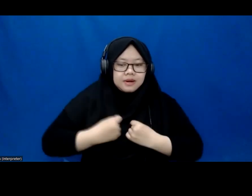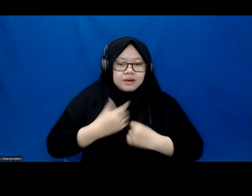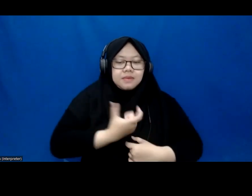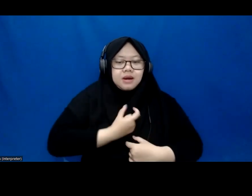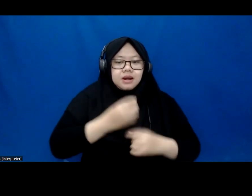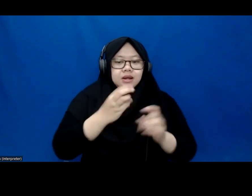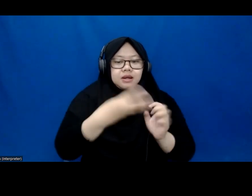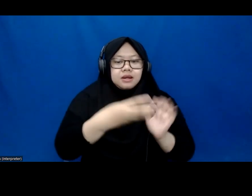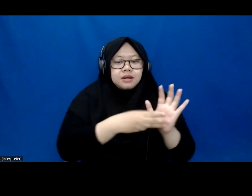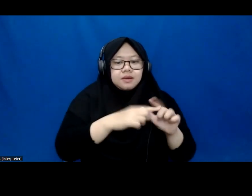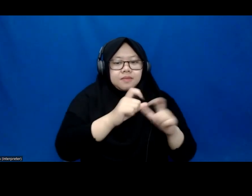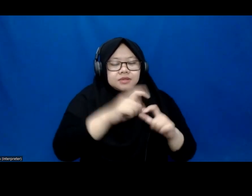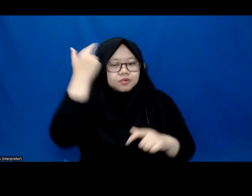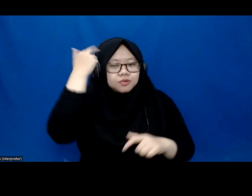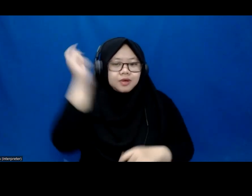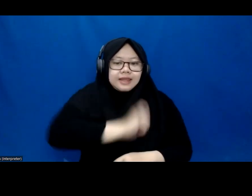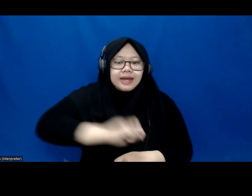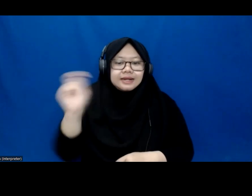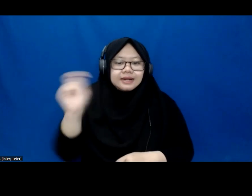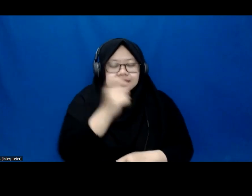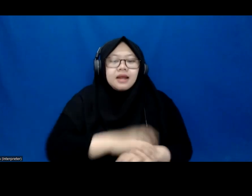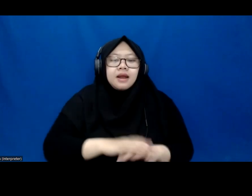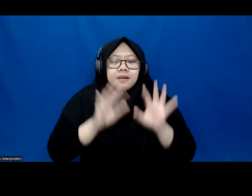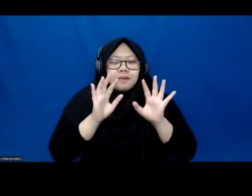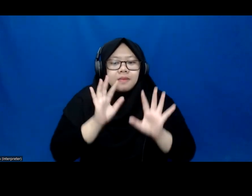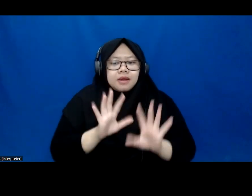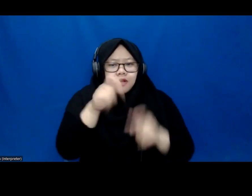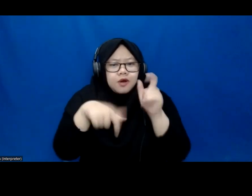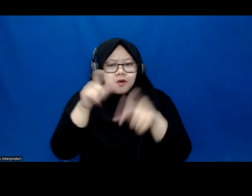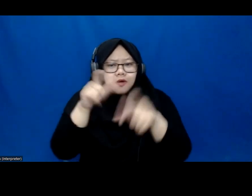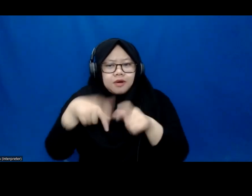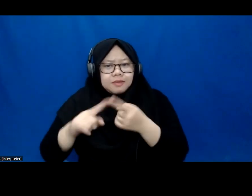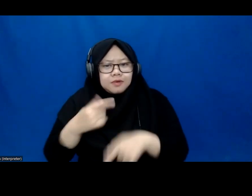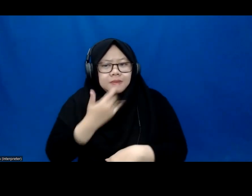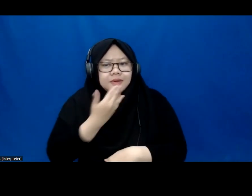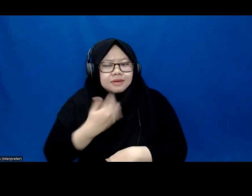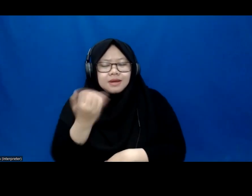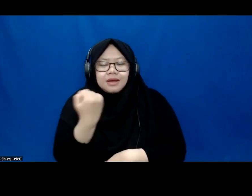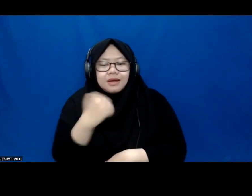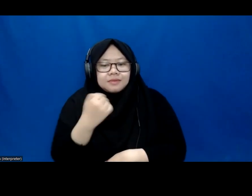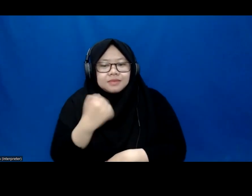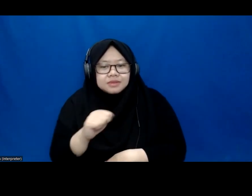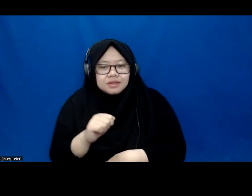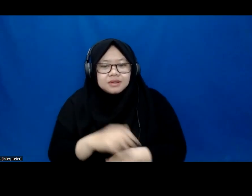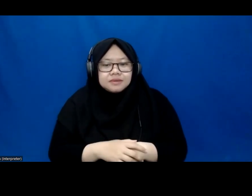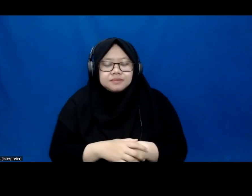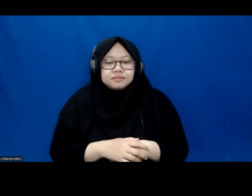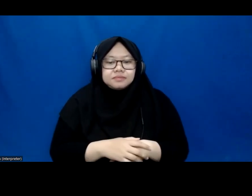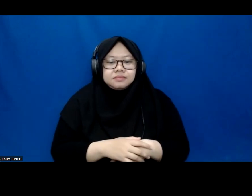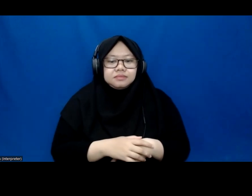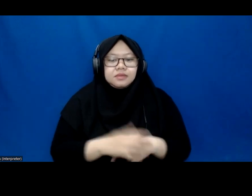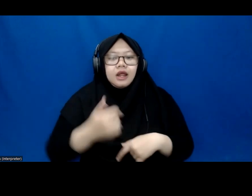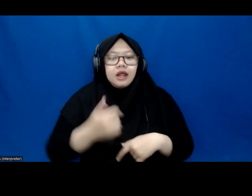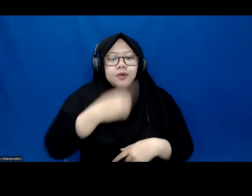and a lot of my friends cannot do that. So again, we talked about mindset earlier, and I do believe that a lot of times